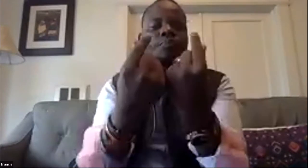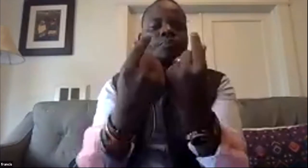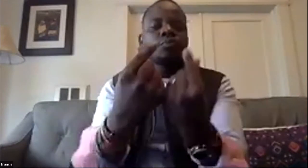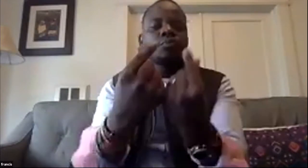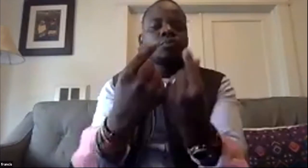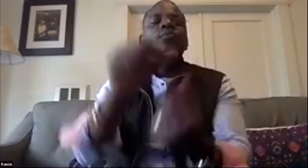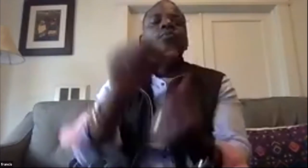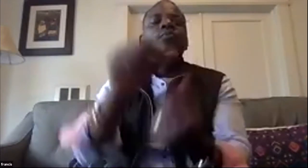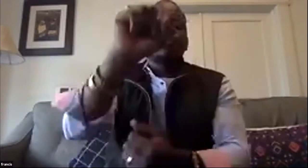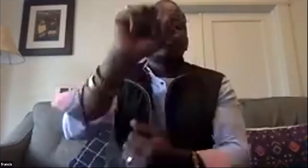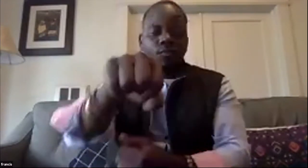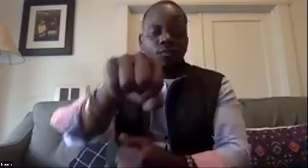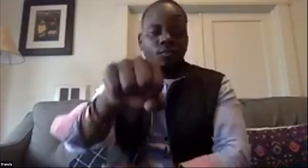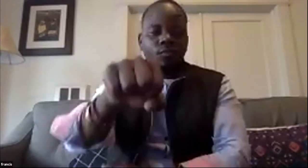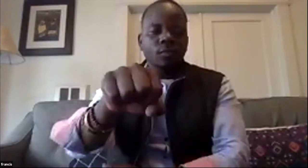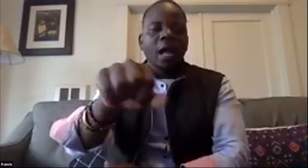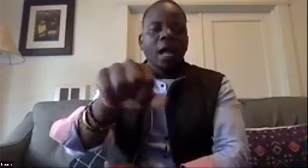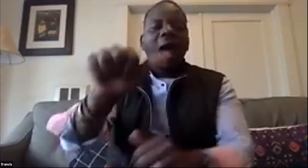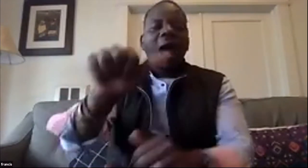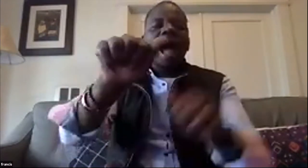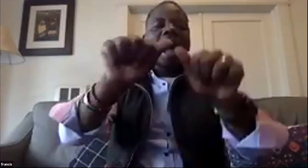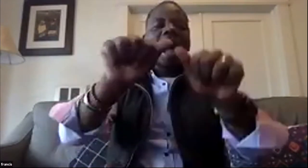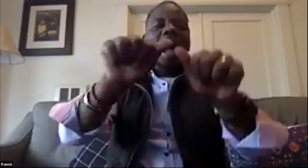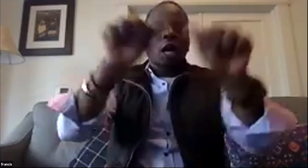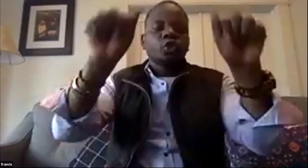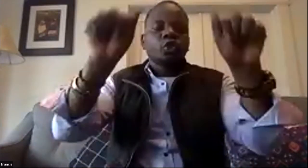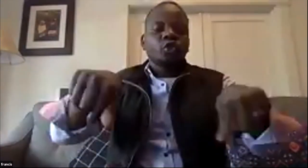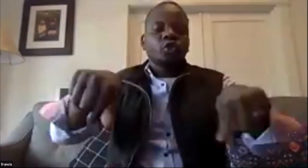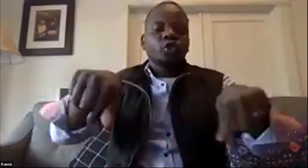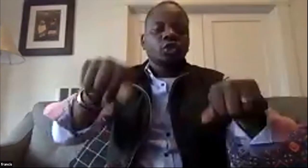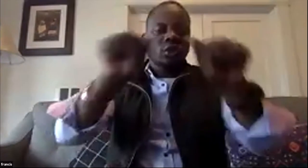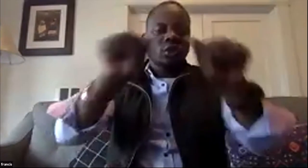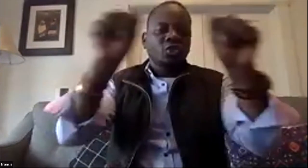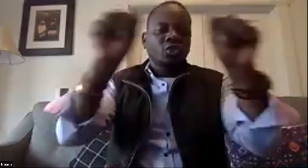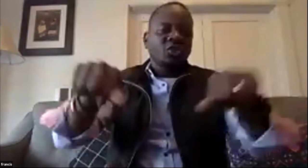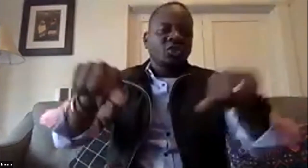massachusetts group and it's a